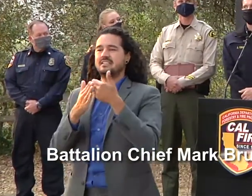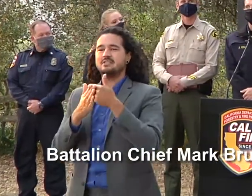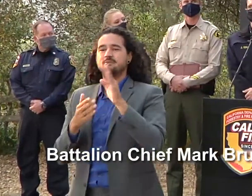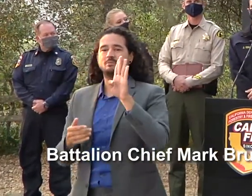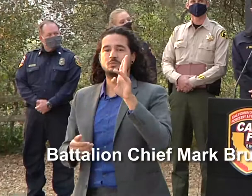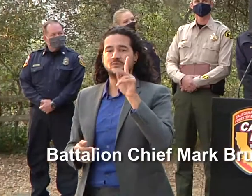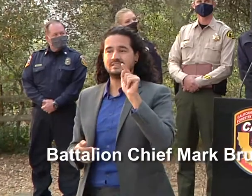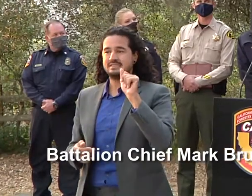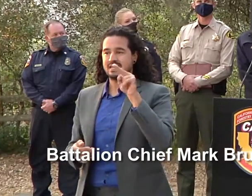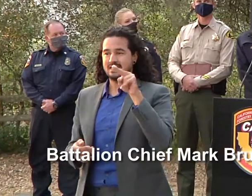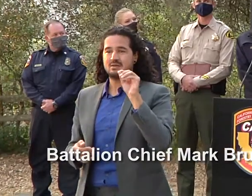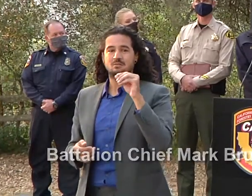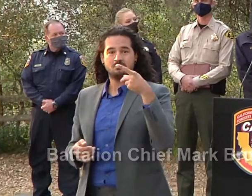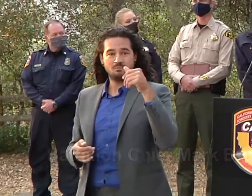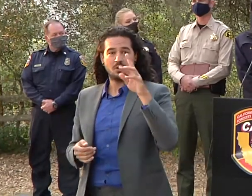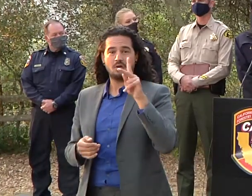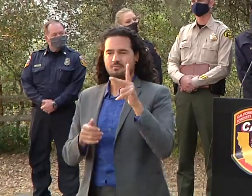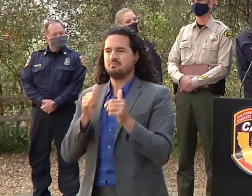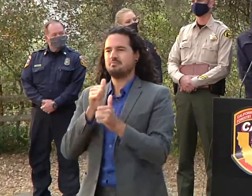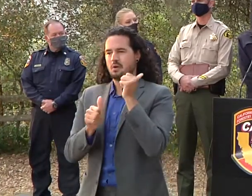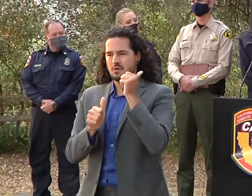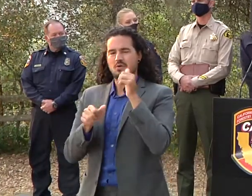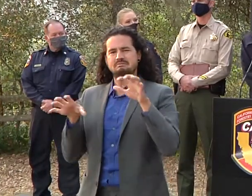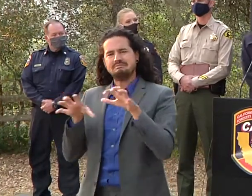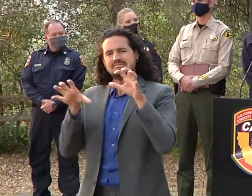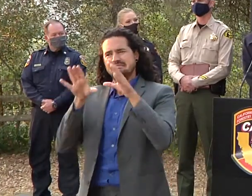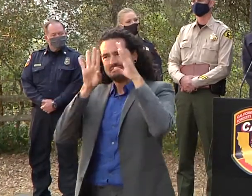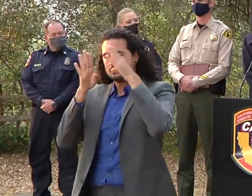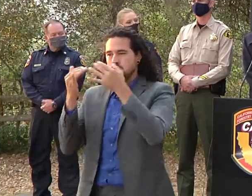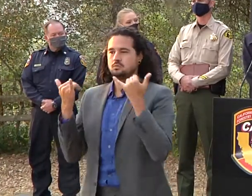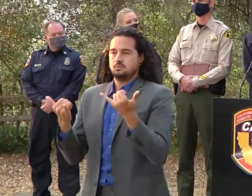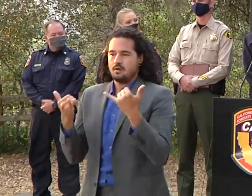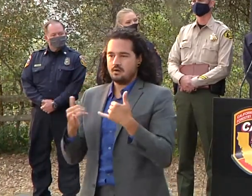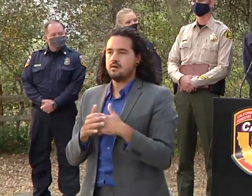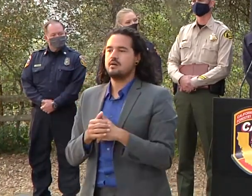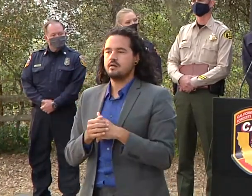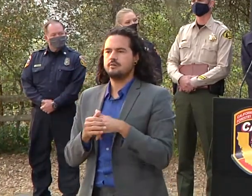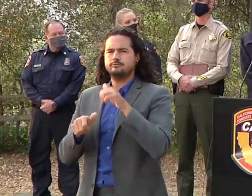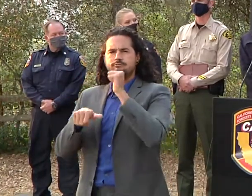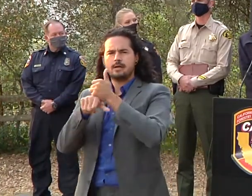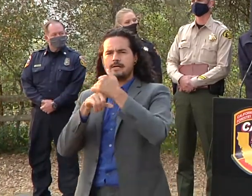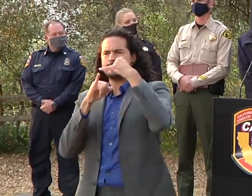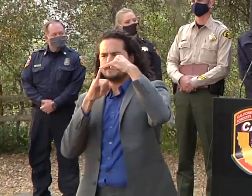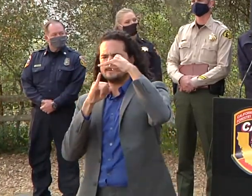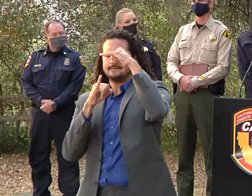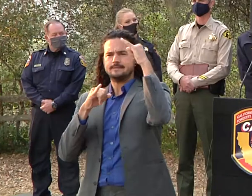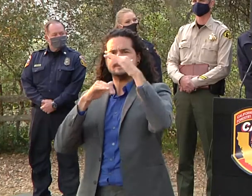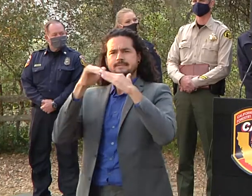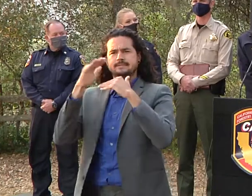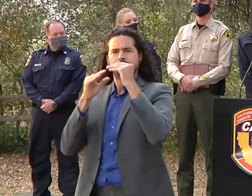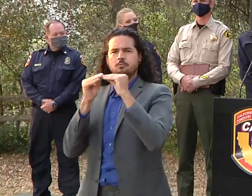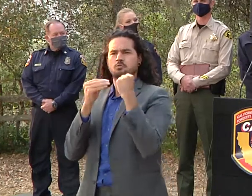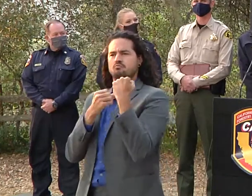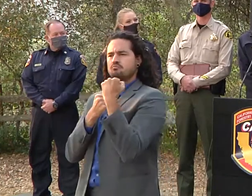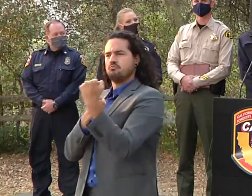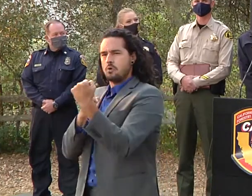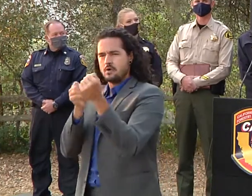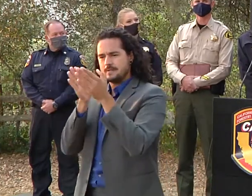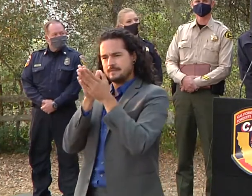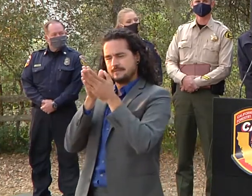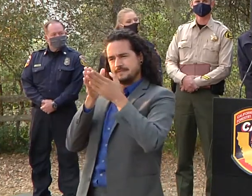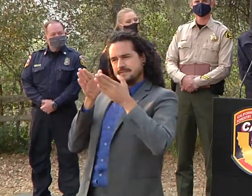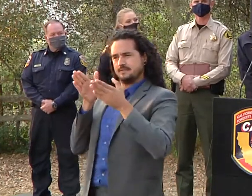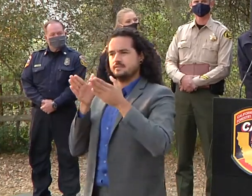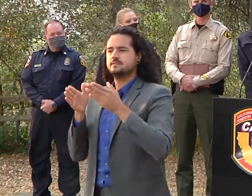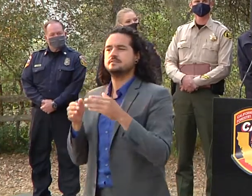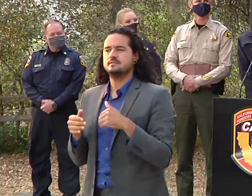majority of our work today uh construction of line uh getting in there and really getting into the the heart of the the fire